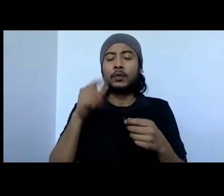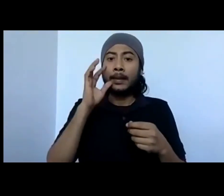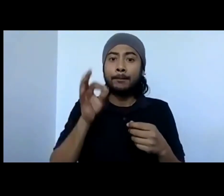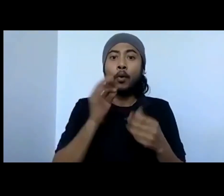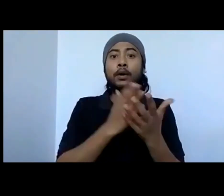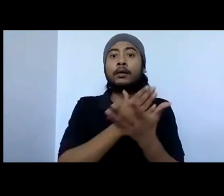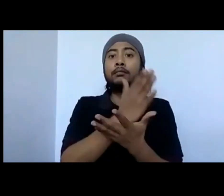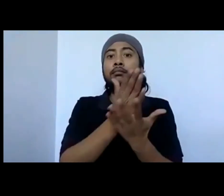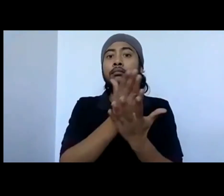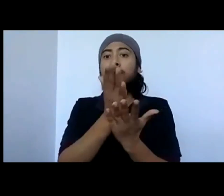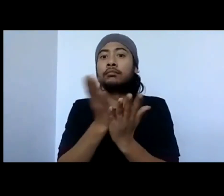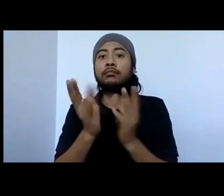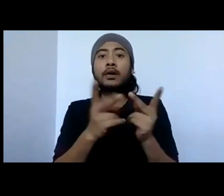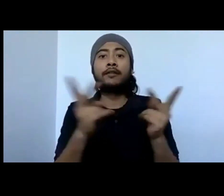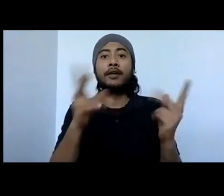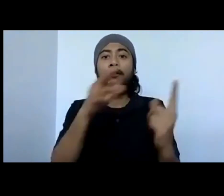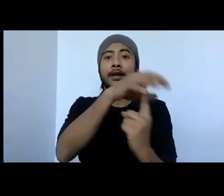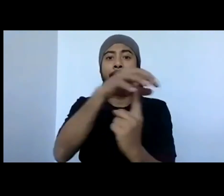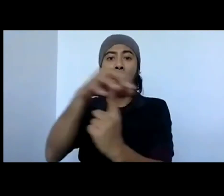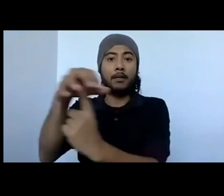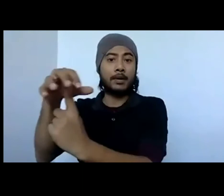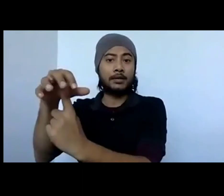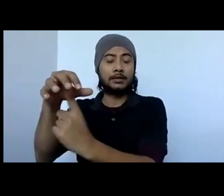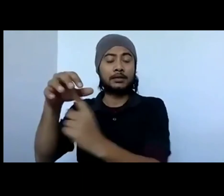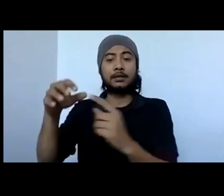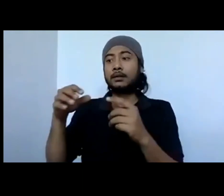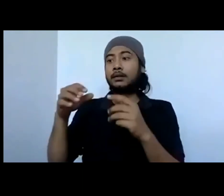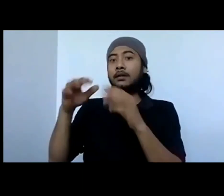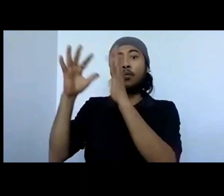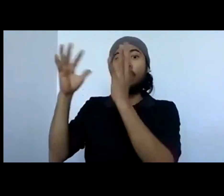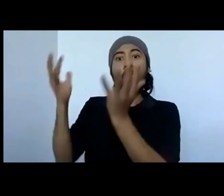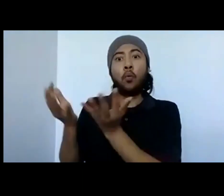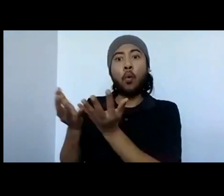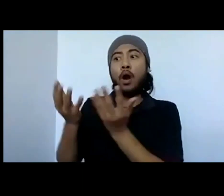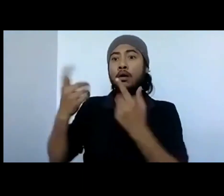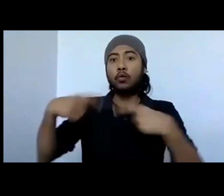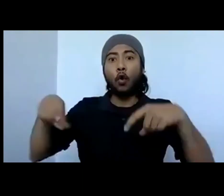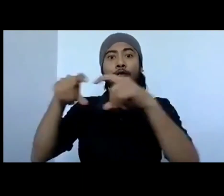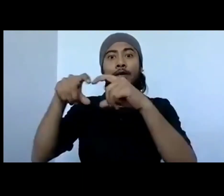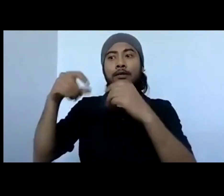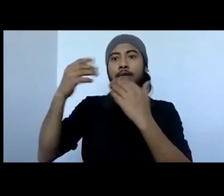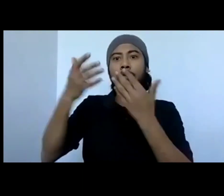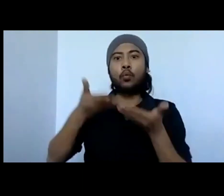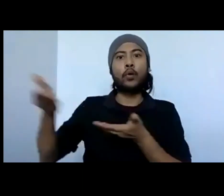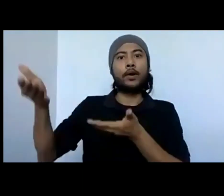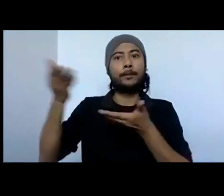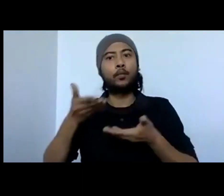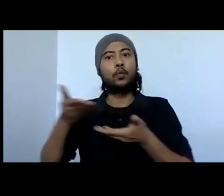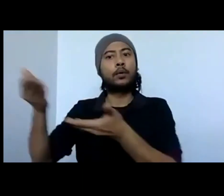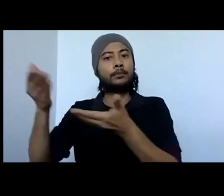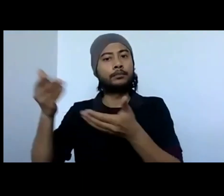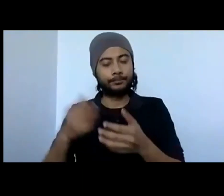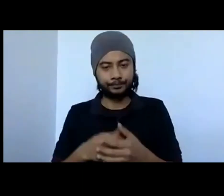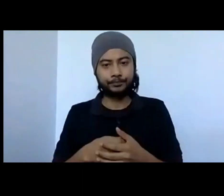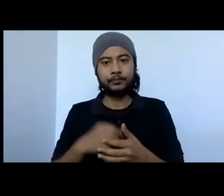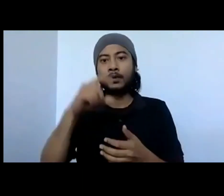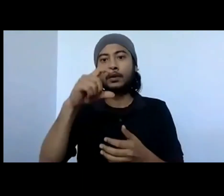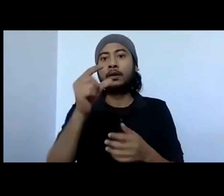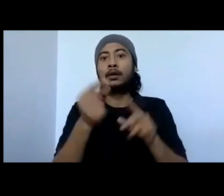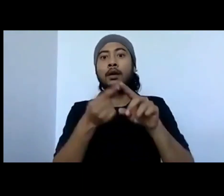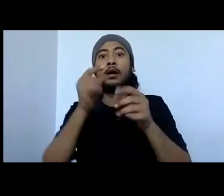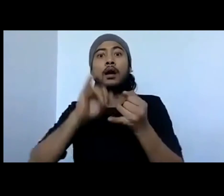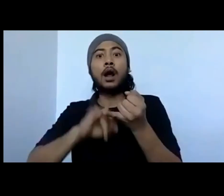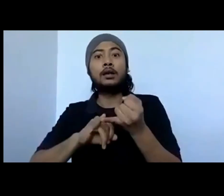at the international or world forums. Cuts mission is largely around consumer